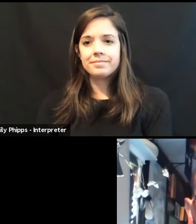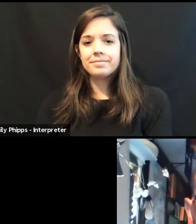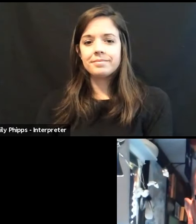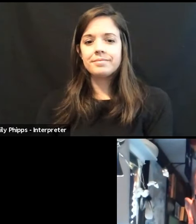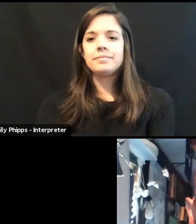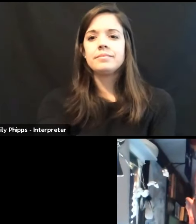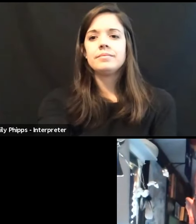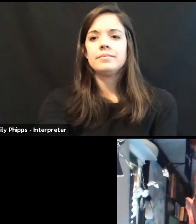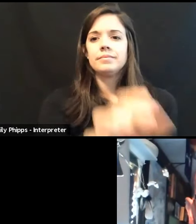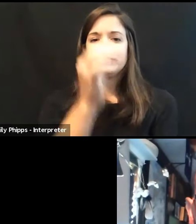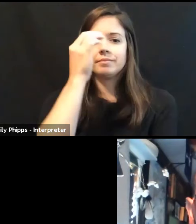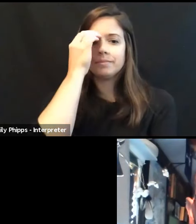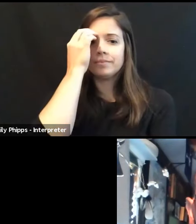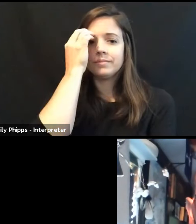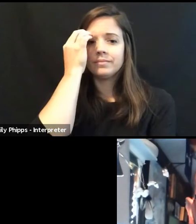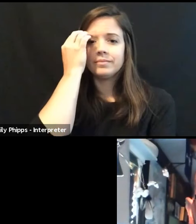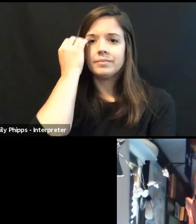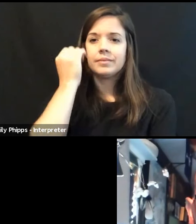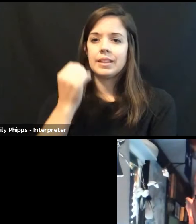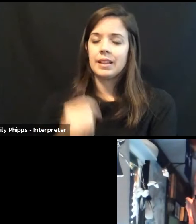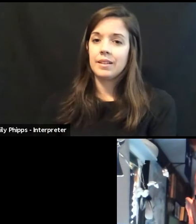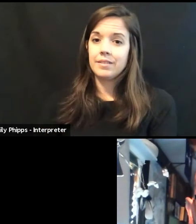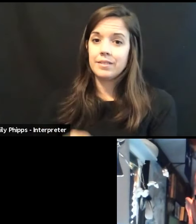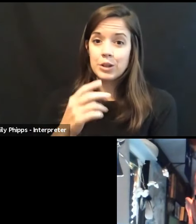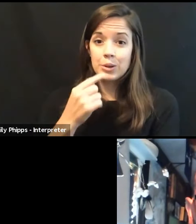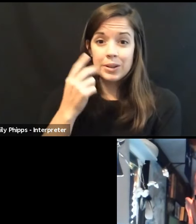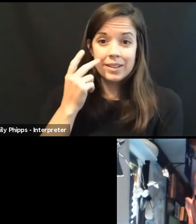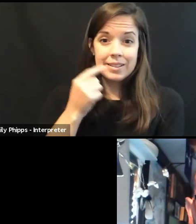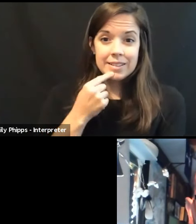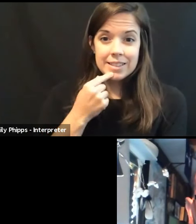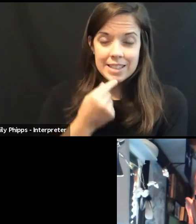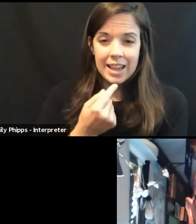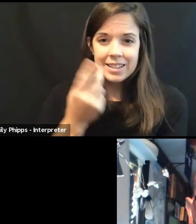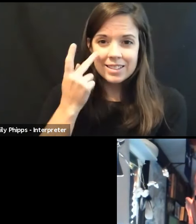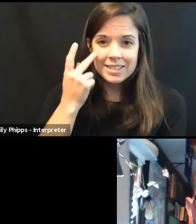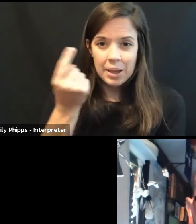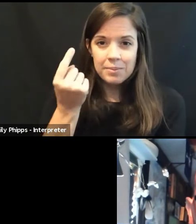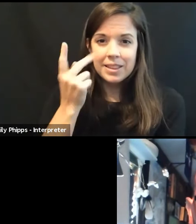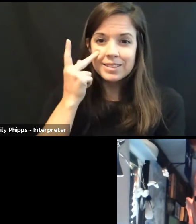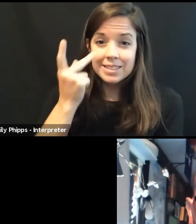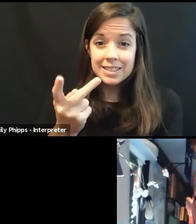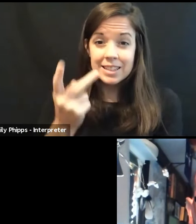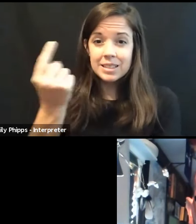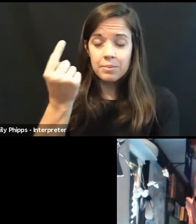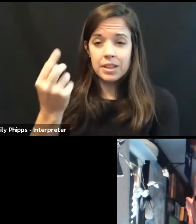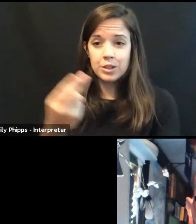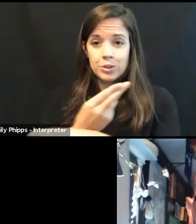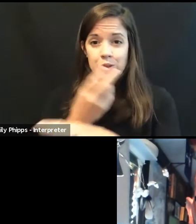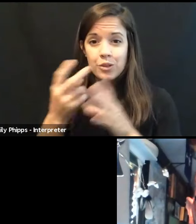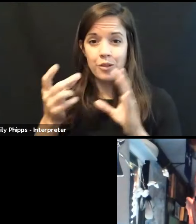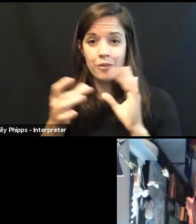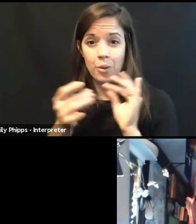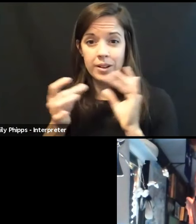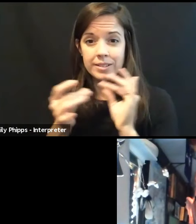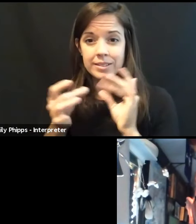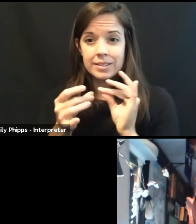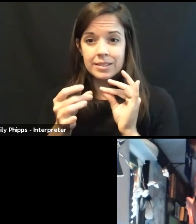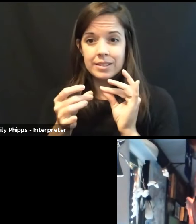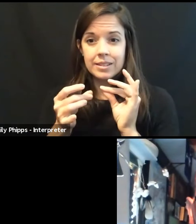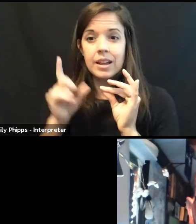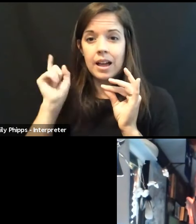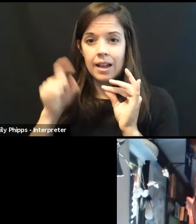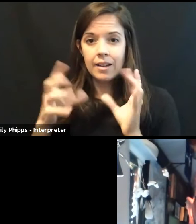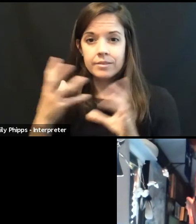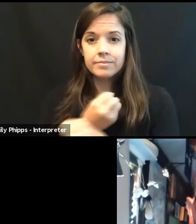If you say something, see something, and use your voice, I cannot help but take the opportunity